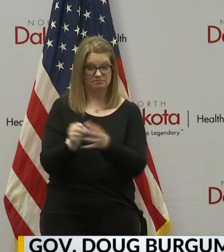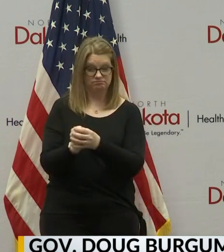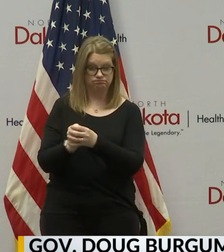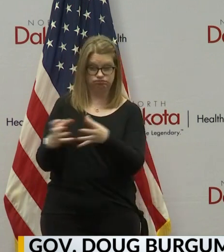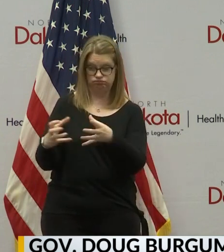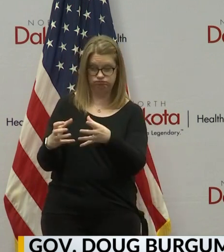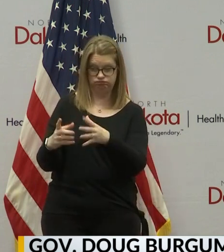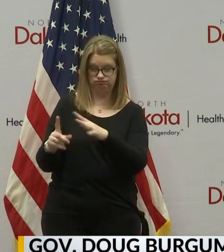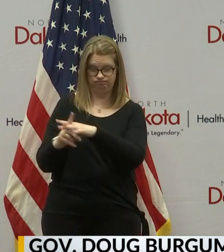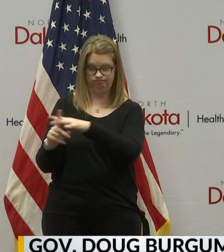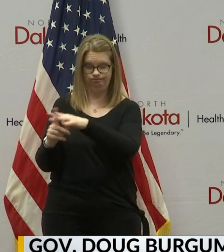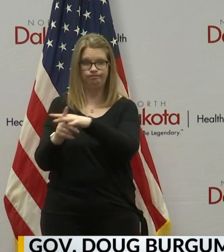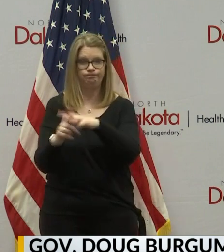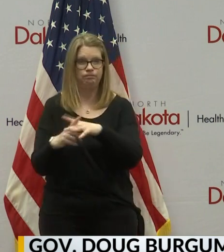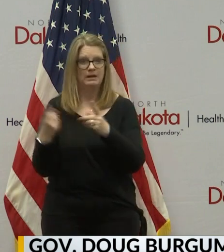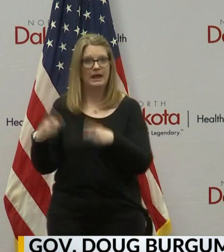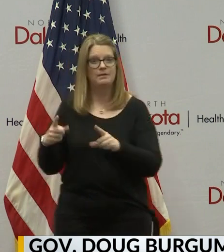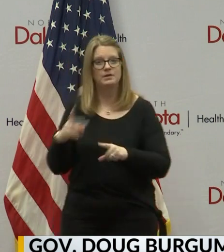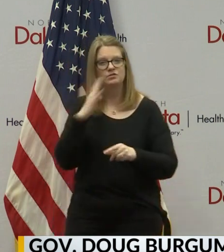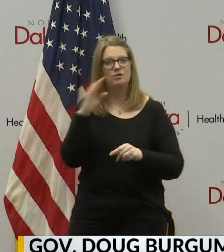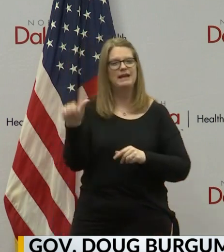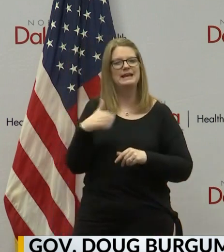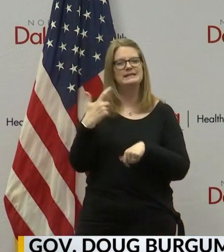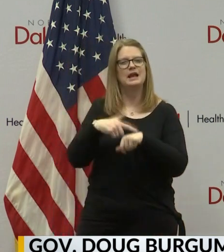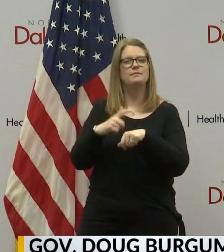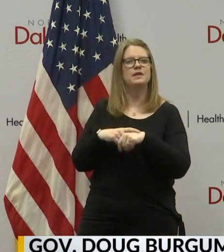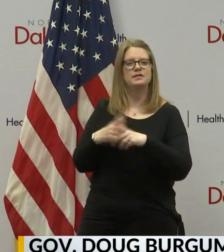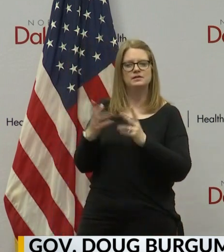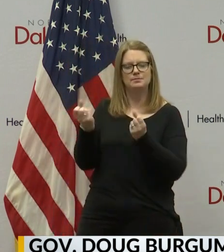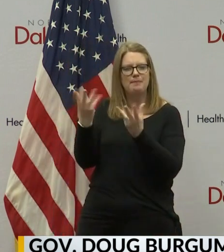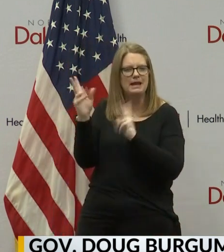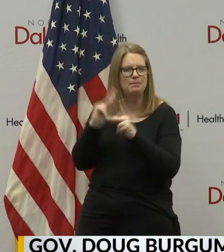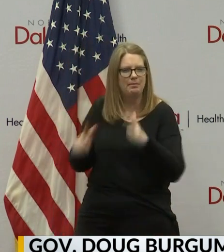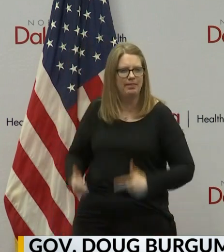you've got congregate living situations.